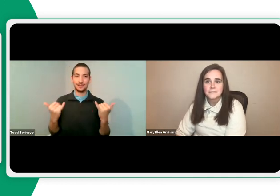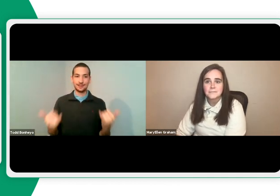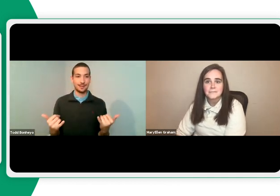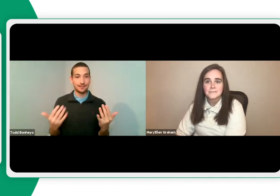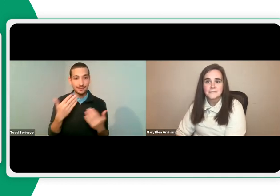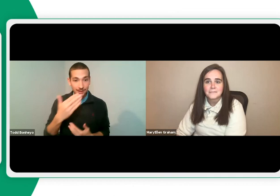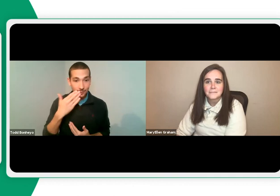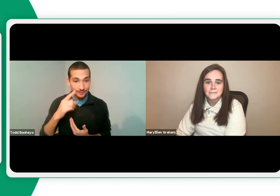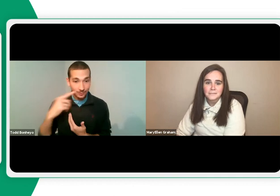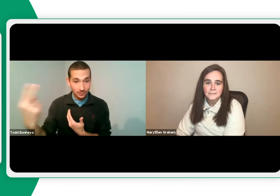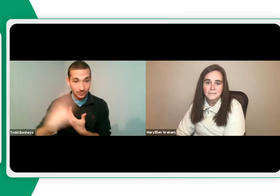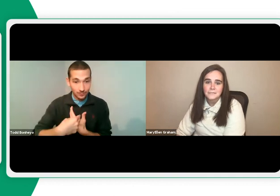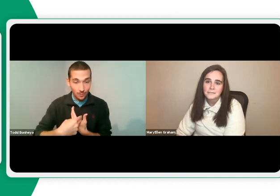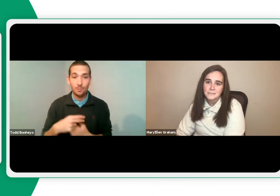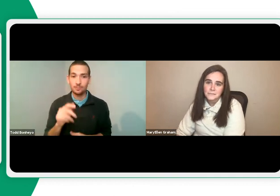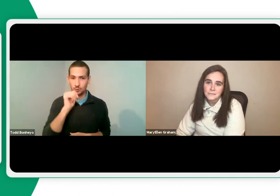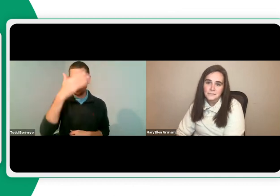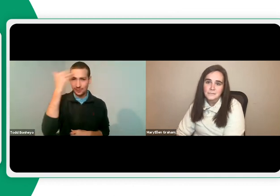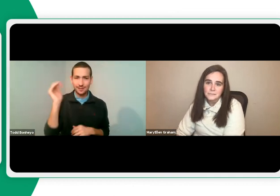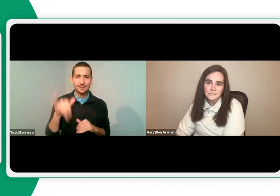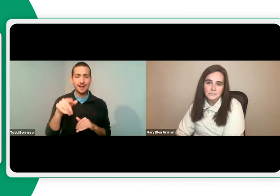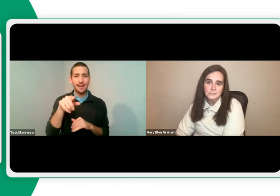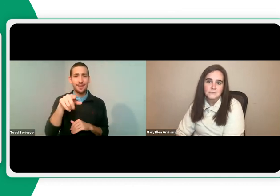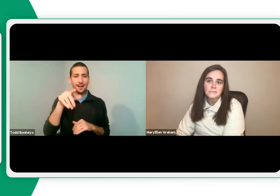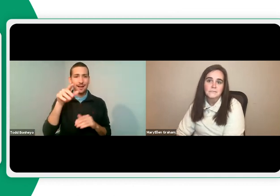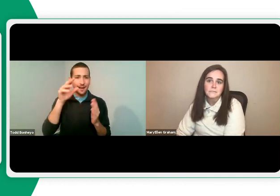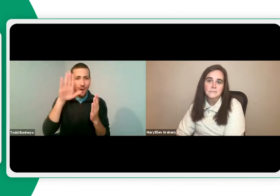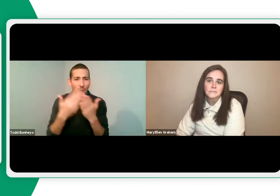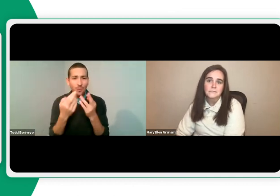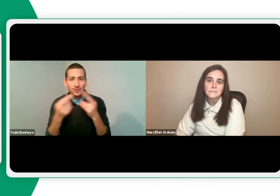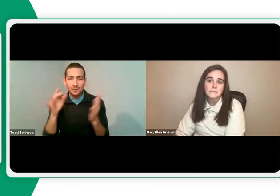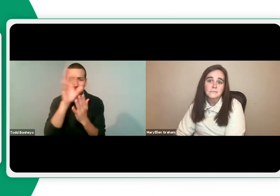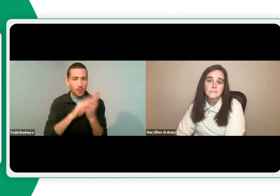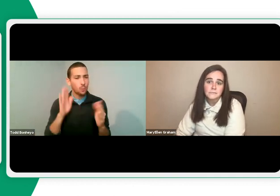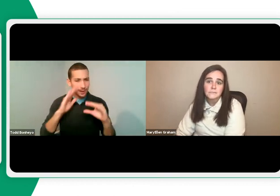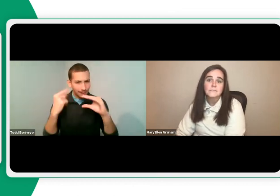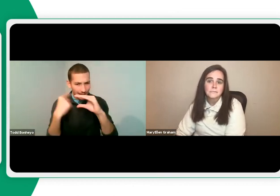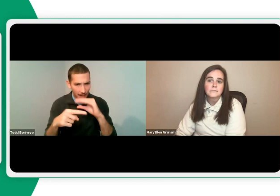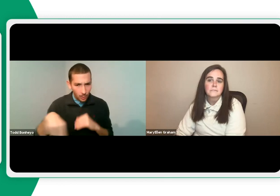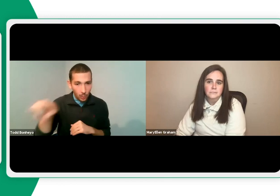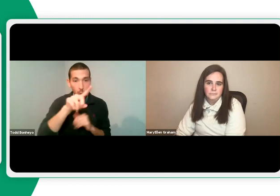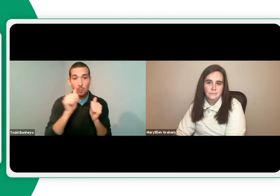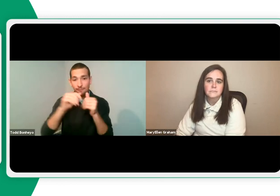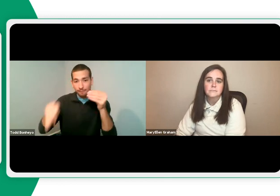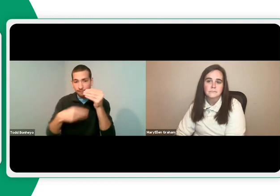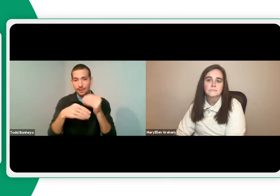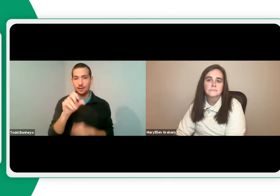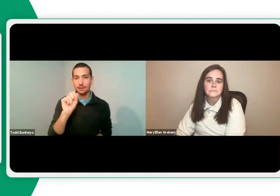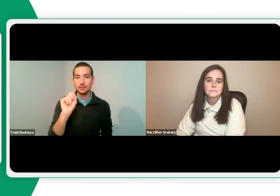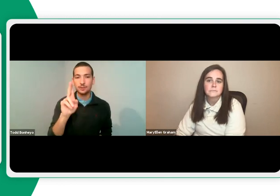Well, here's our last slide. That's all for tonight. Thank you for being here with us. Keep in mind, we will be sending an